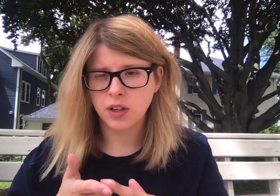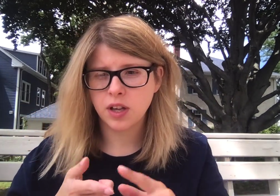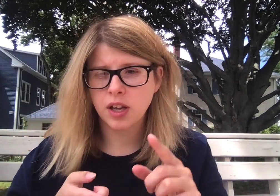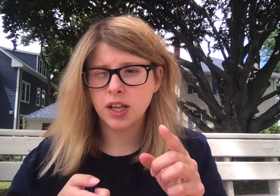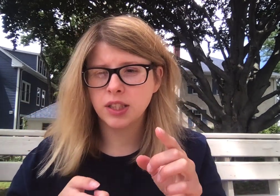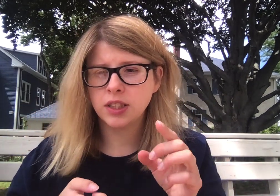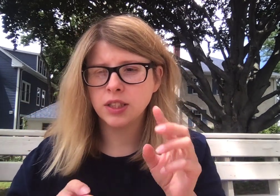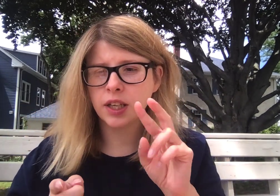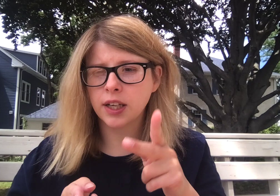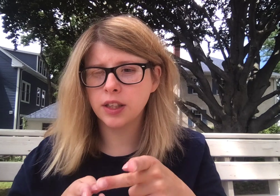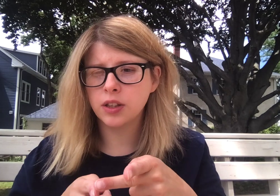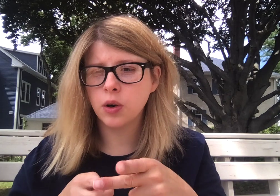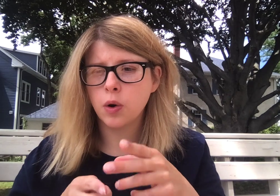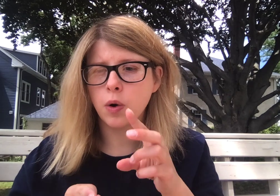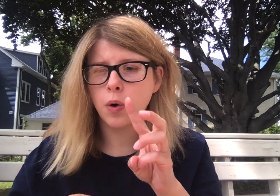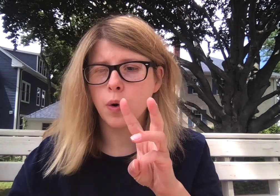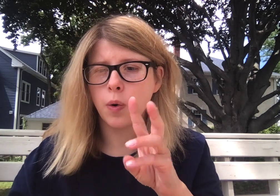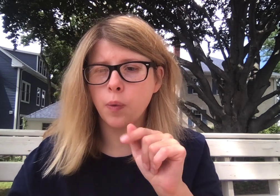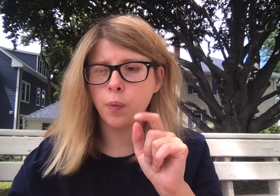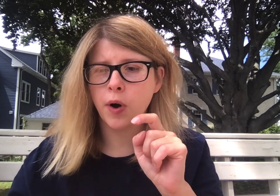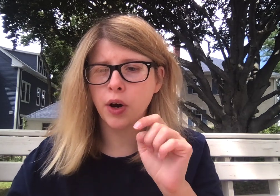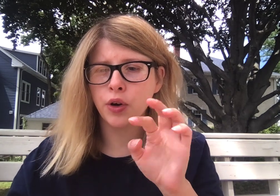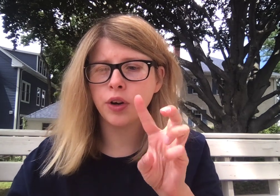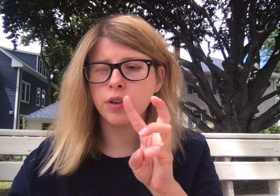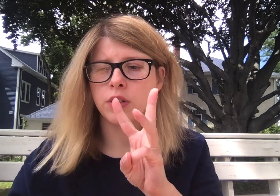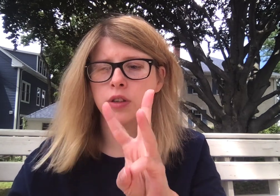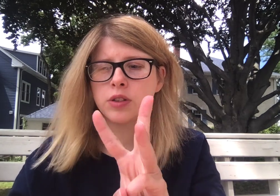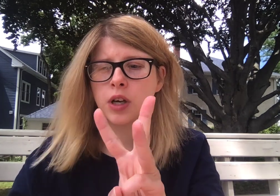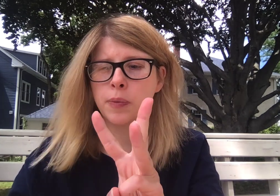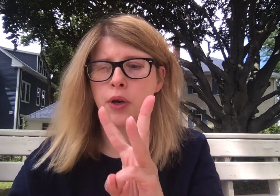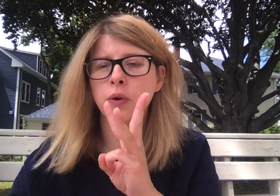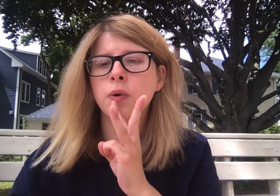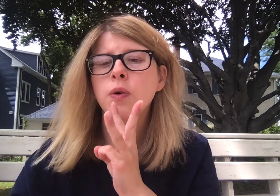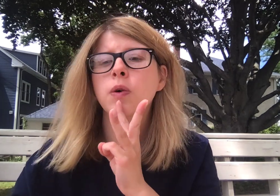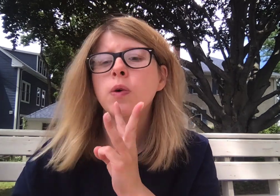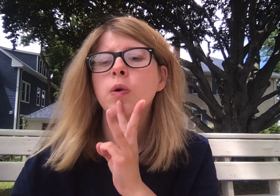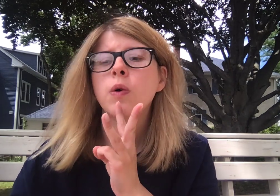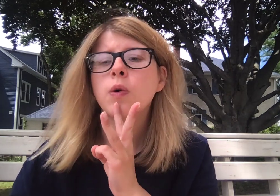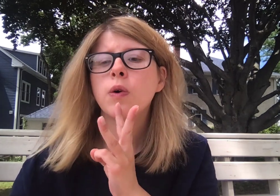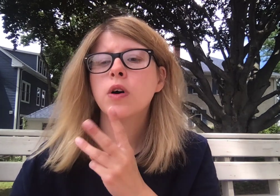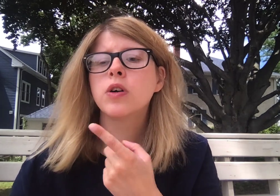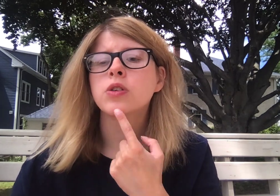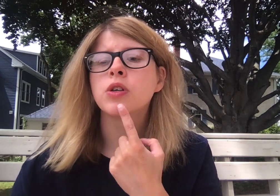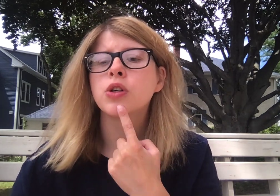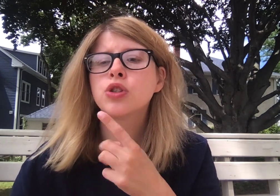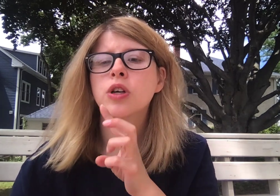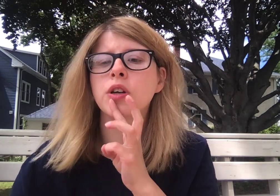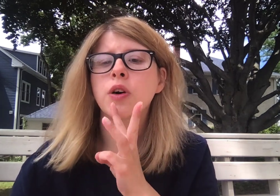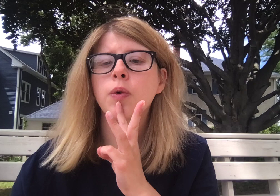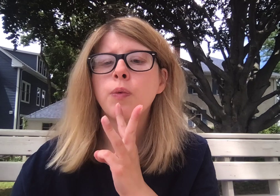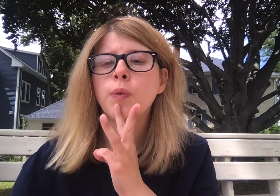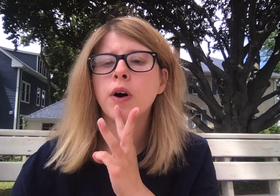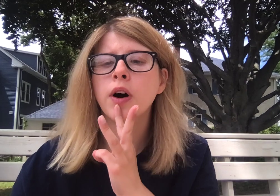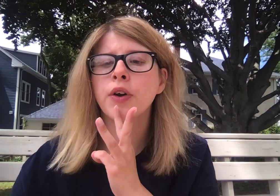Second, water. W. Teaching. Water.